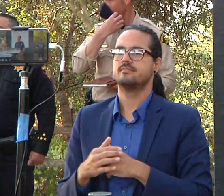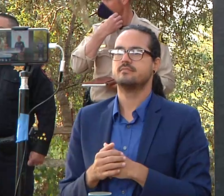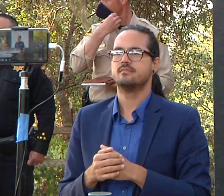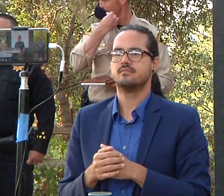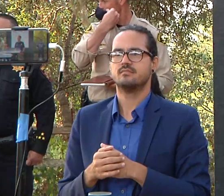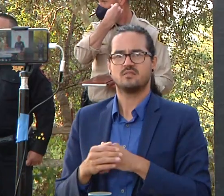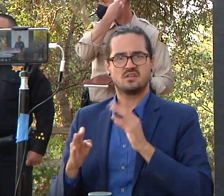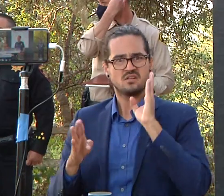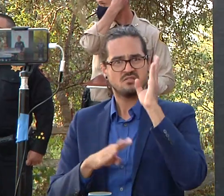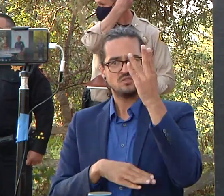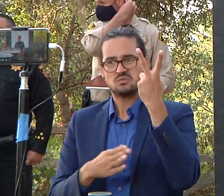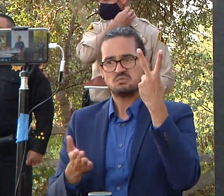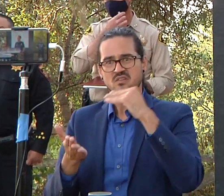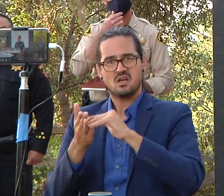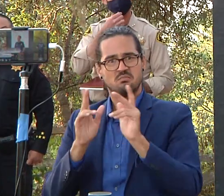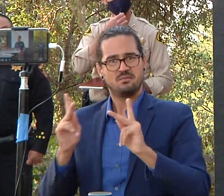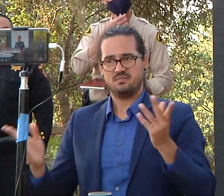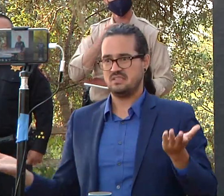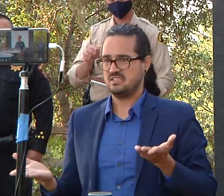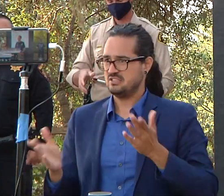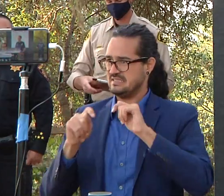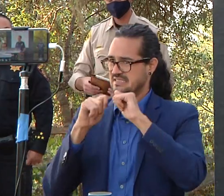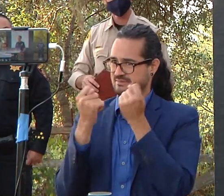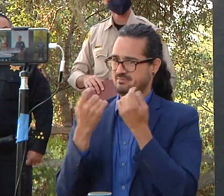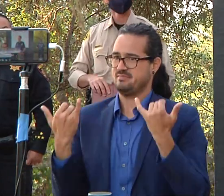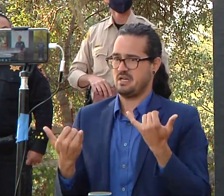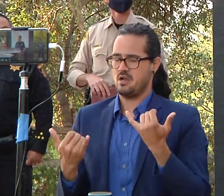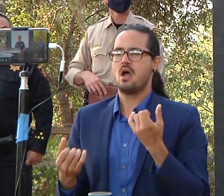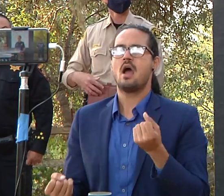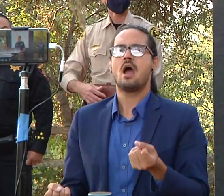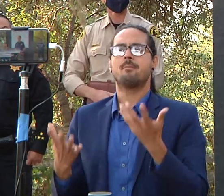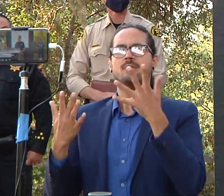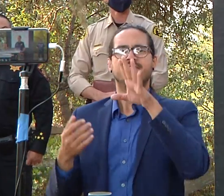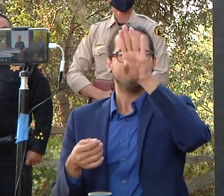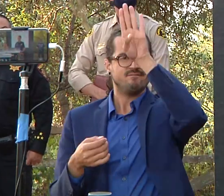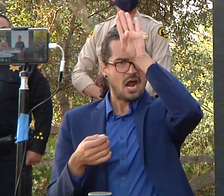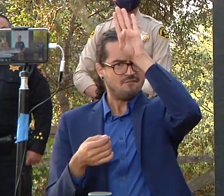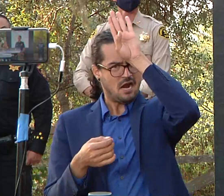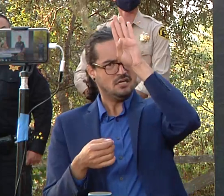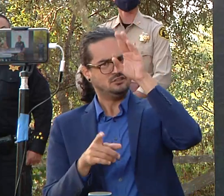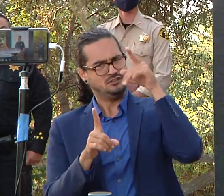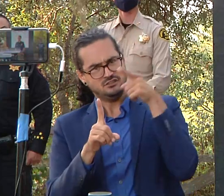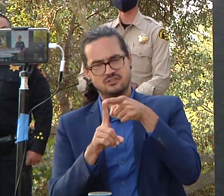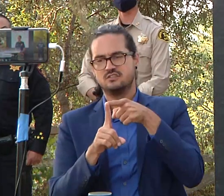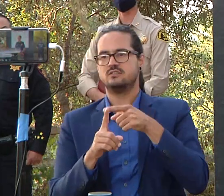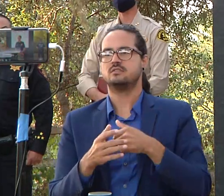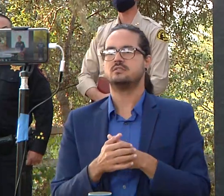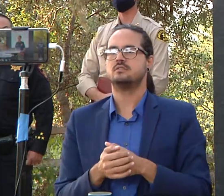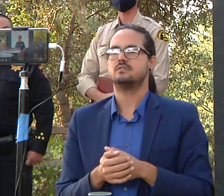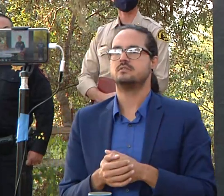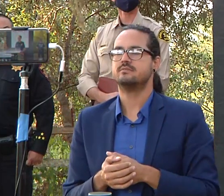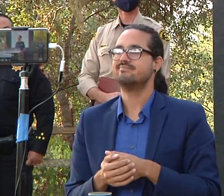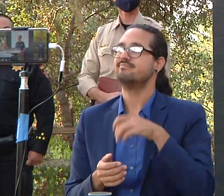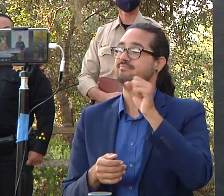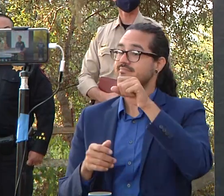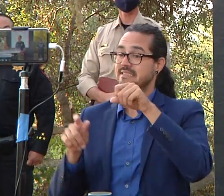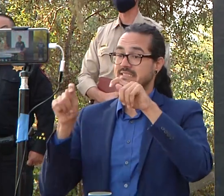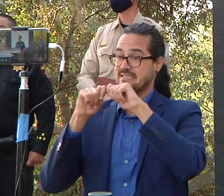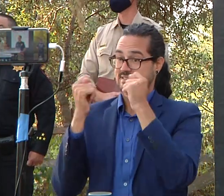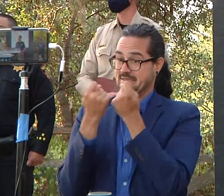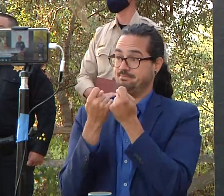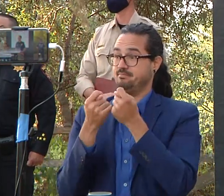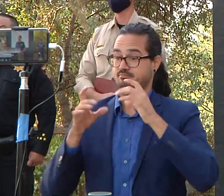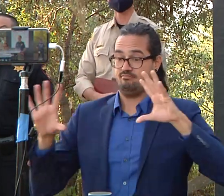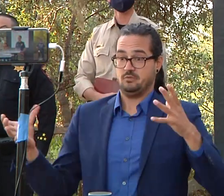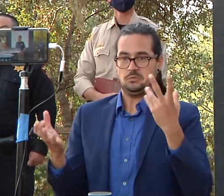on the incident how many of those are firefighters yeah so the two thousand the question was of the two thousand personnel on the line how many are firefighters that is the firefighting force that's